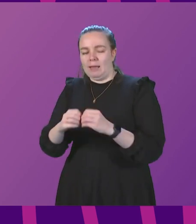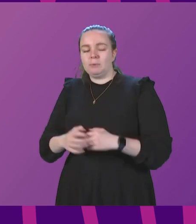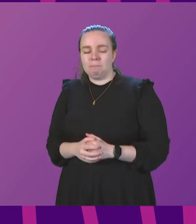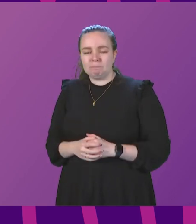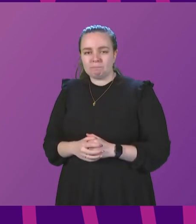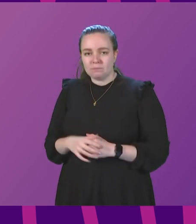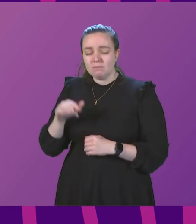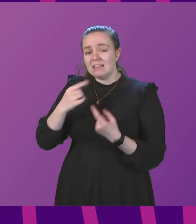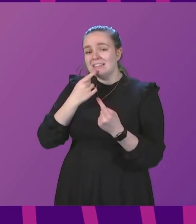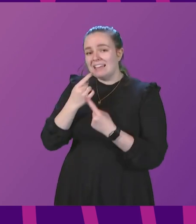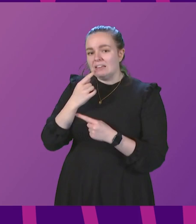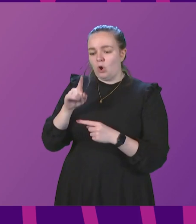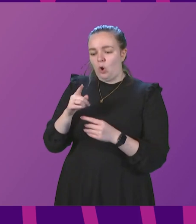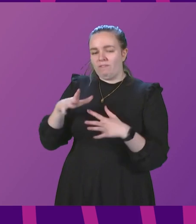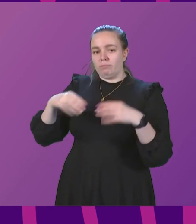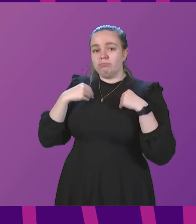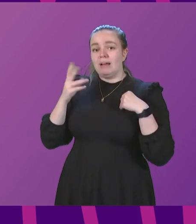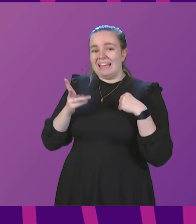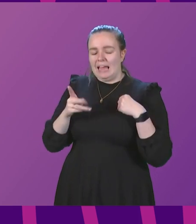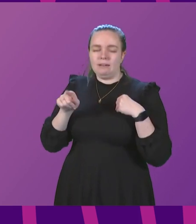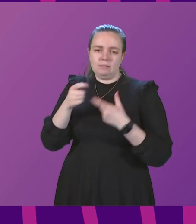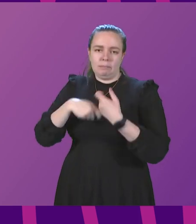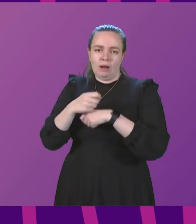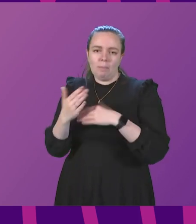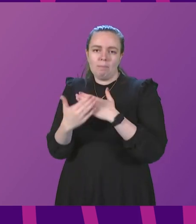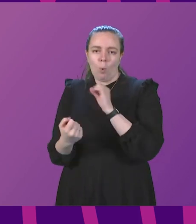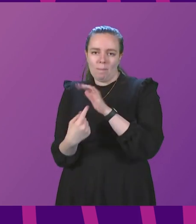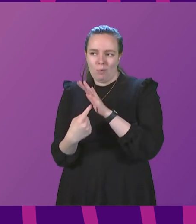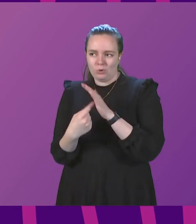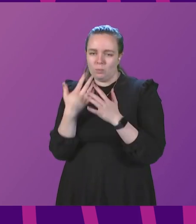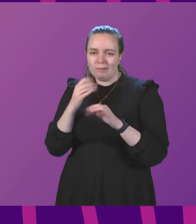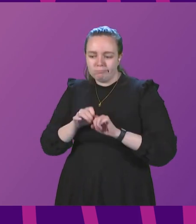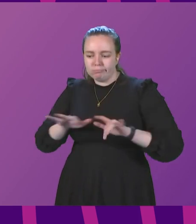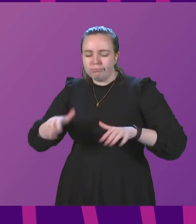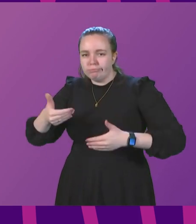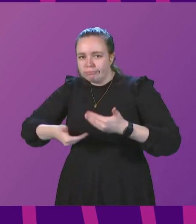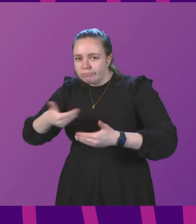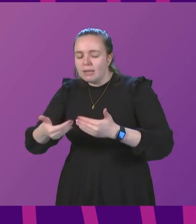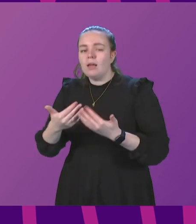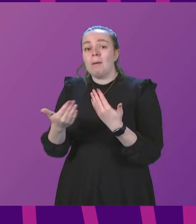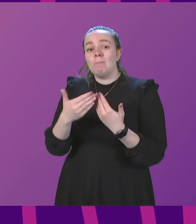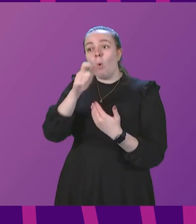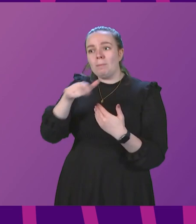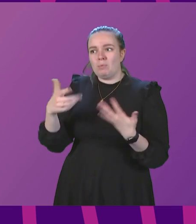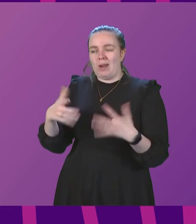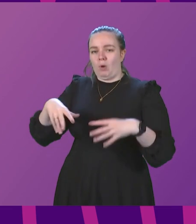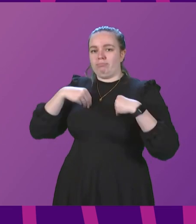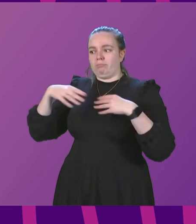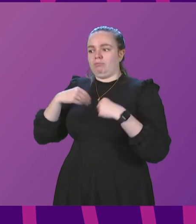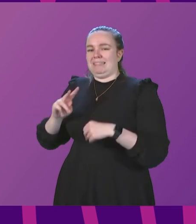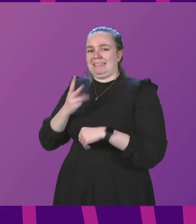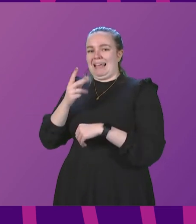data on reinfections obviously becomes more important as the pandemic progresses and more people get COVID for a second time.